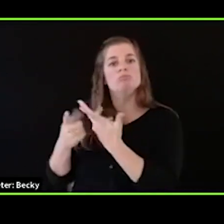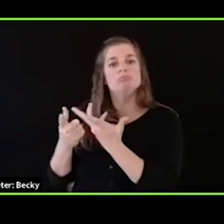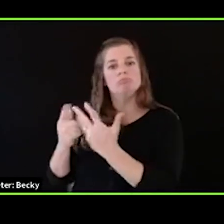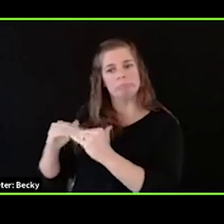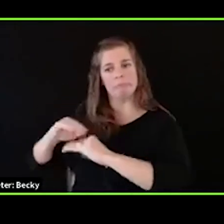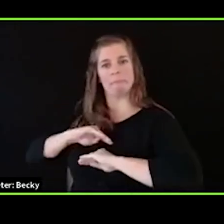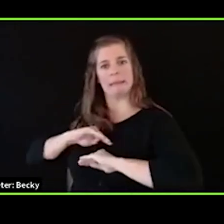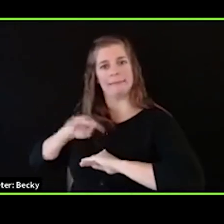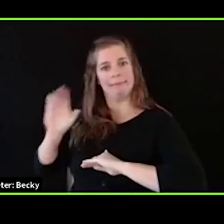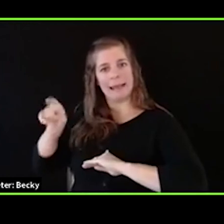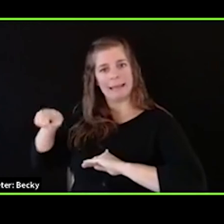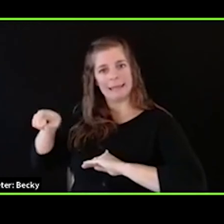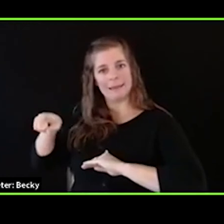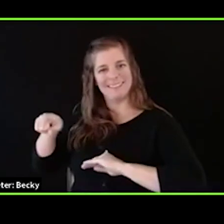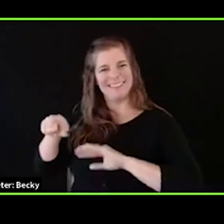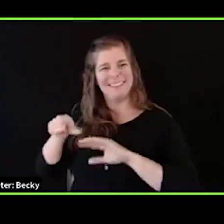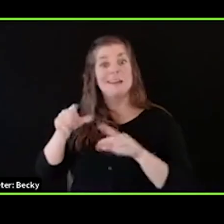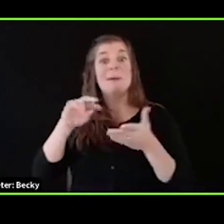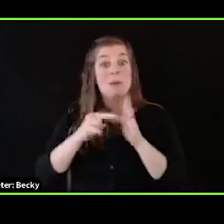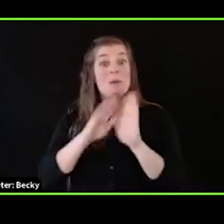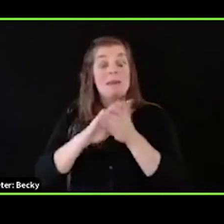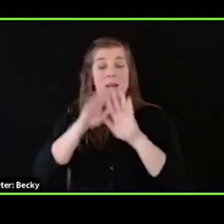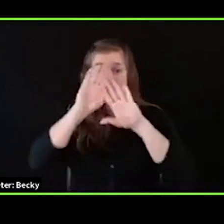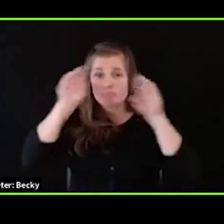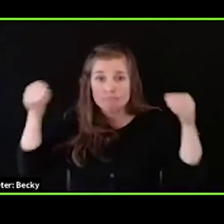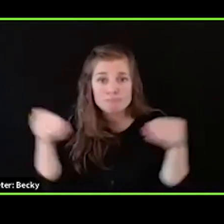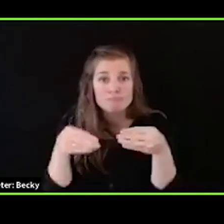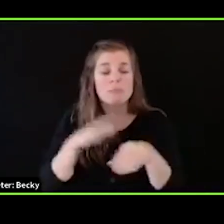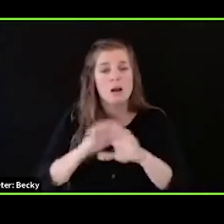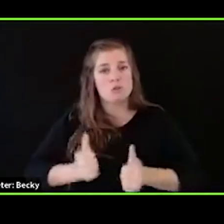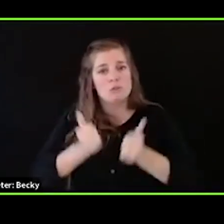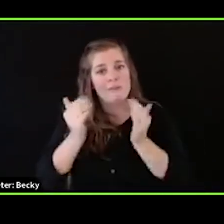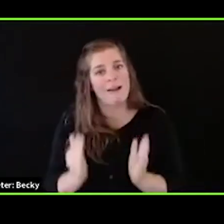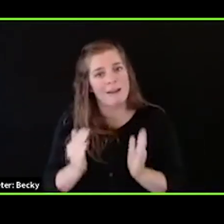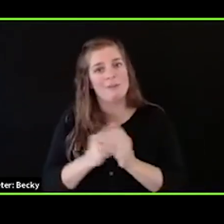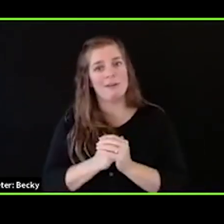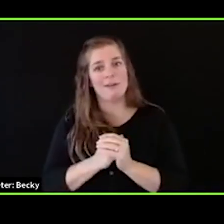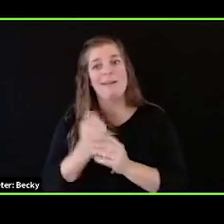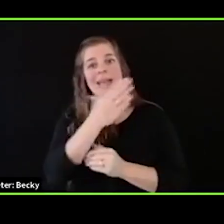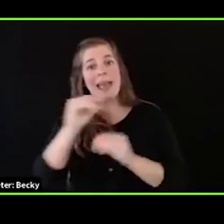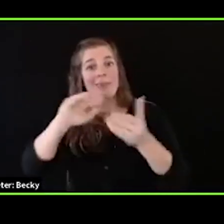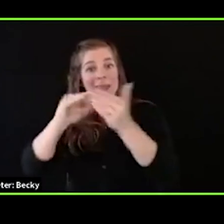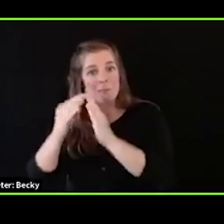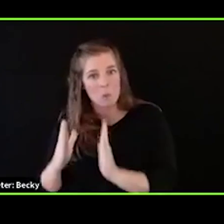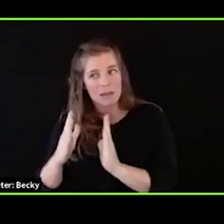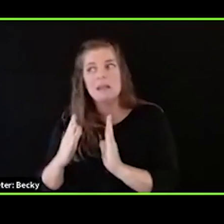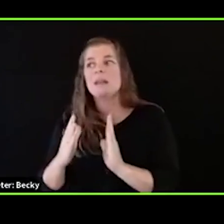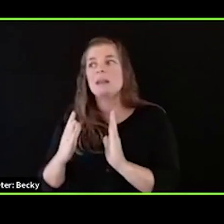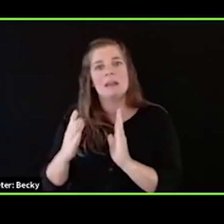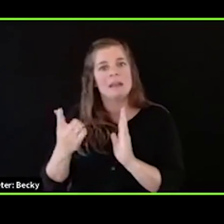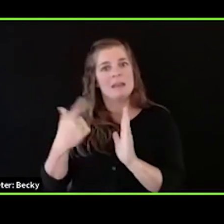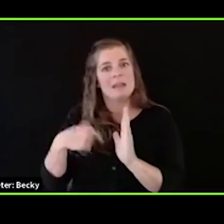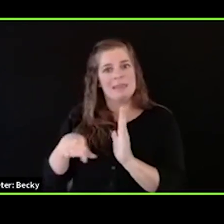so doing, we really center survivors and engaging those who've harmed and the community to meet survivor's self-identified